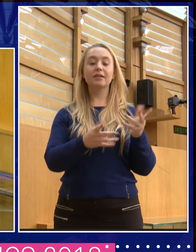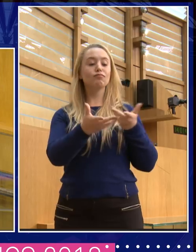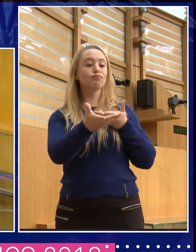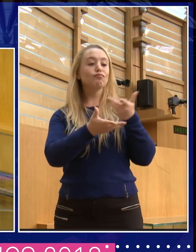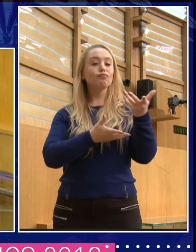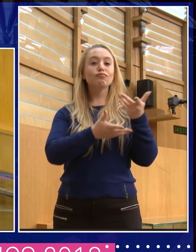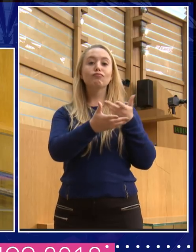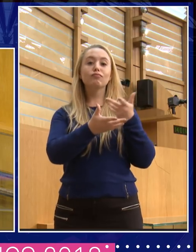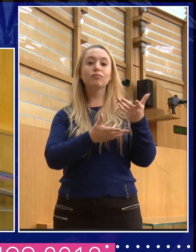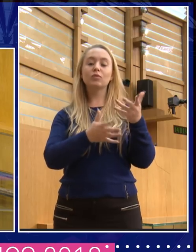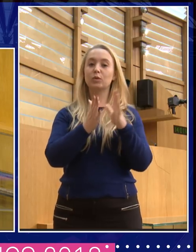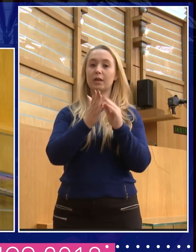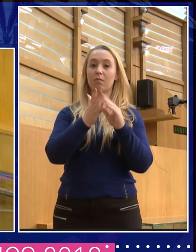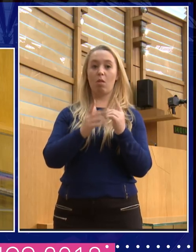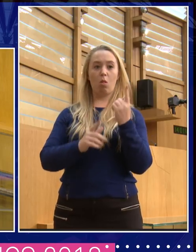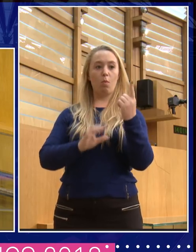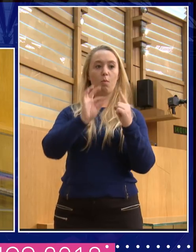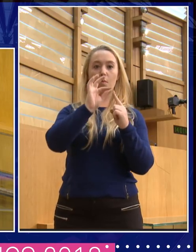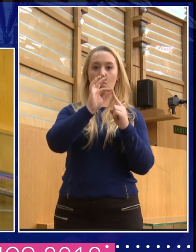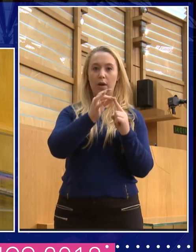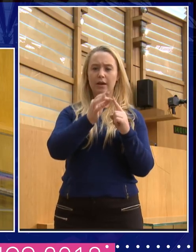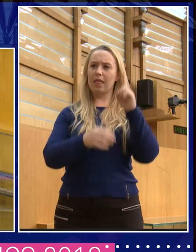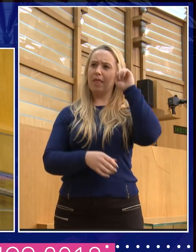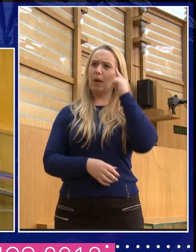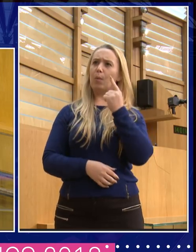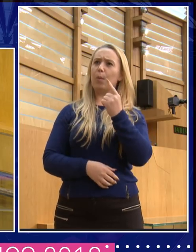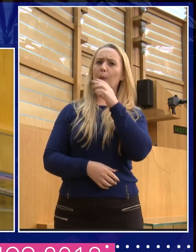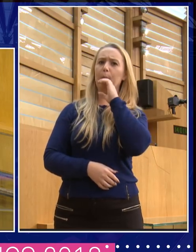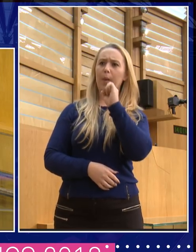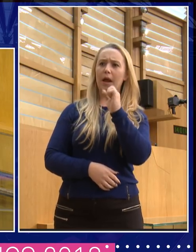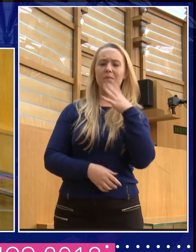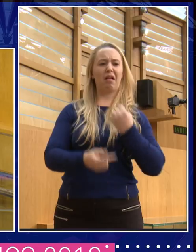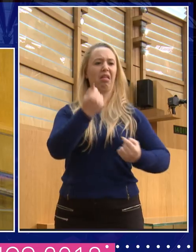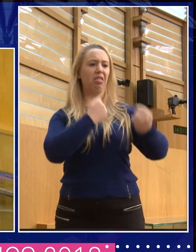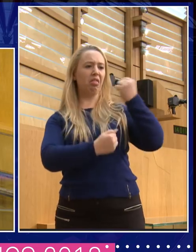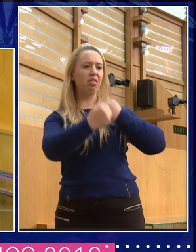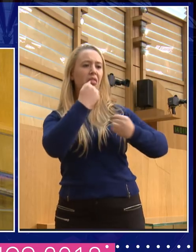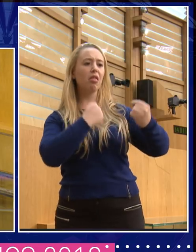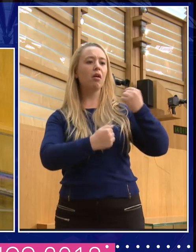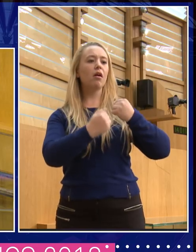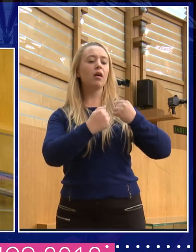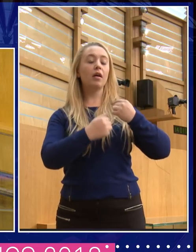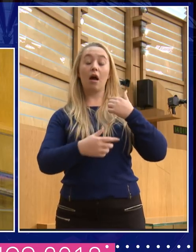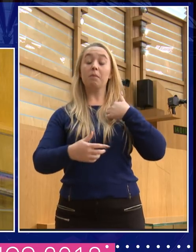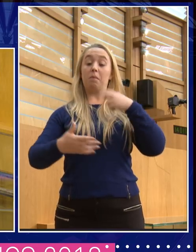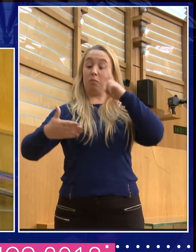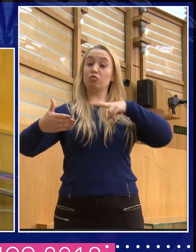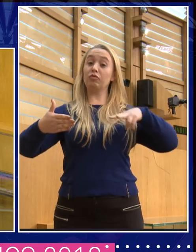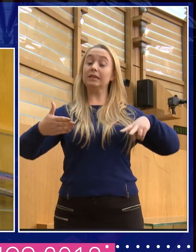believe that one of the young men who, um, had been attacking you. I mean, I was reading this and just absolutely remarkable. You, you,